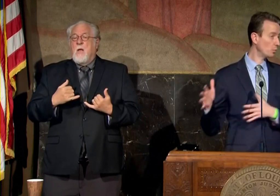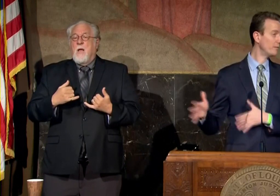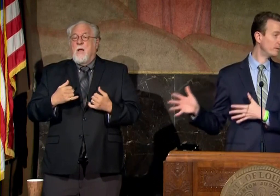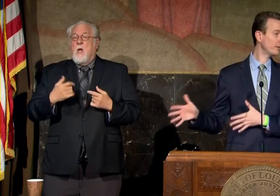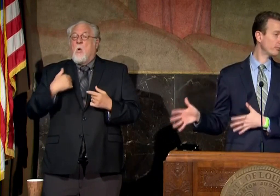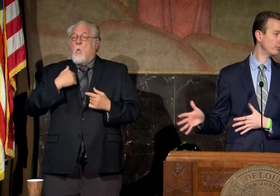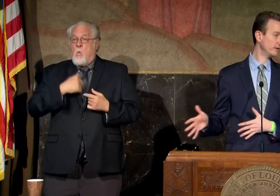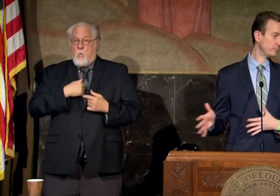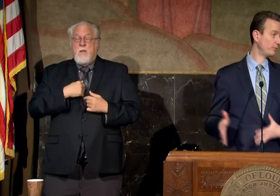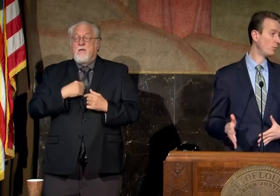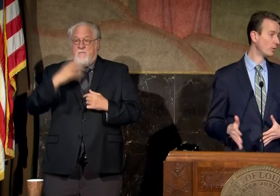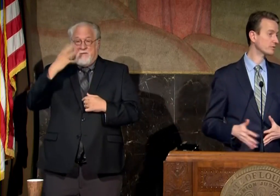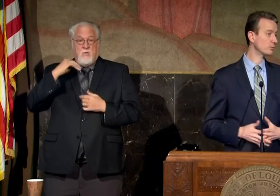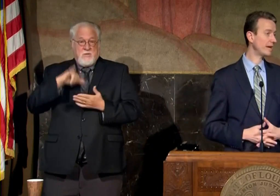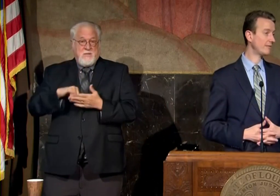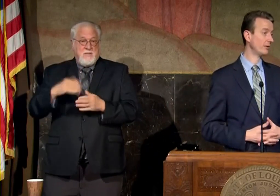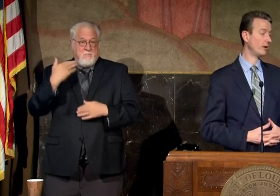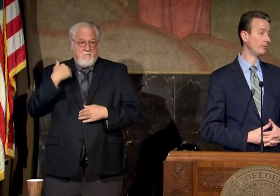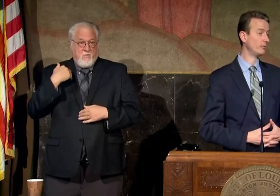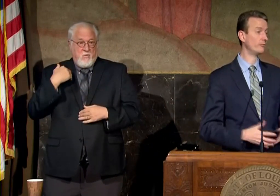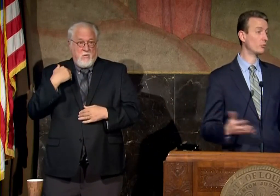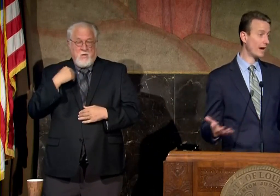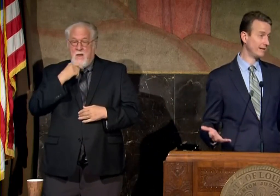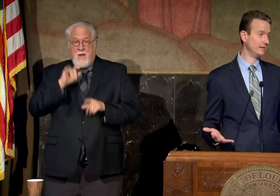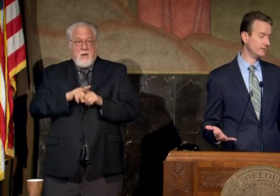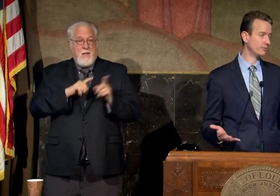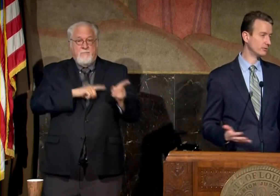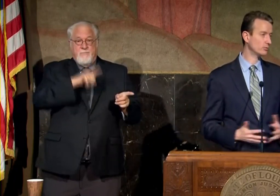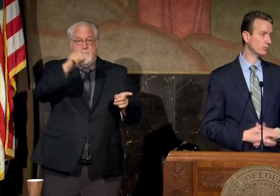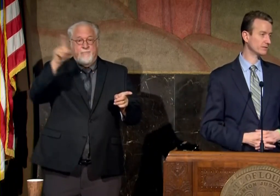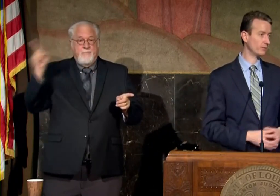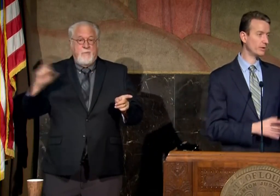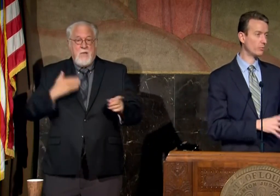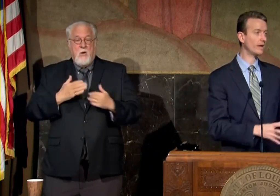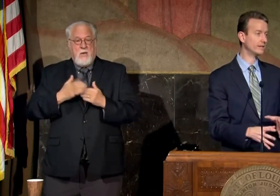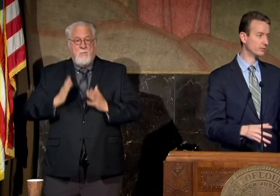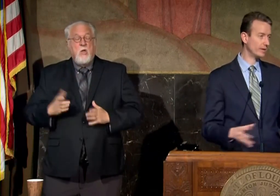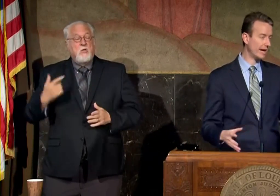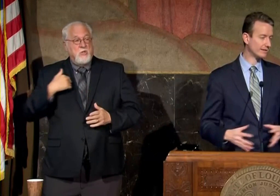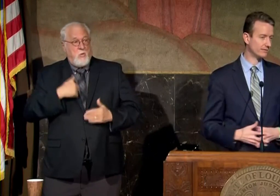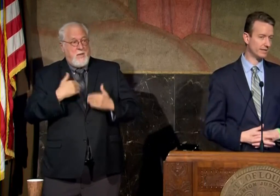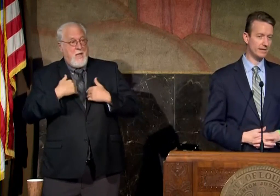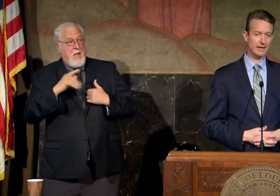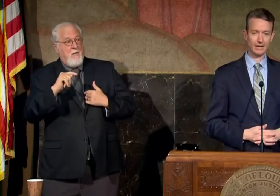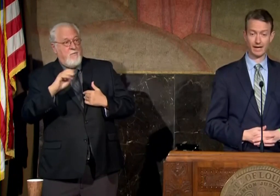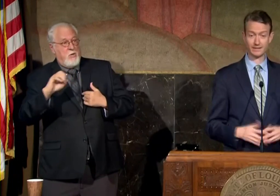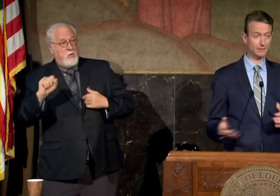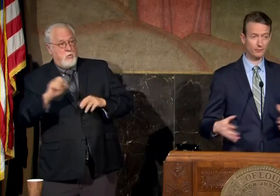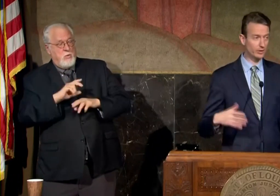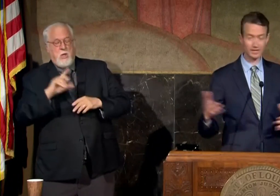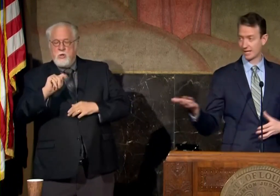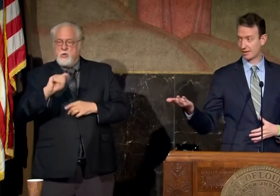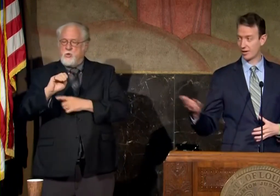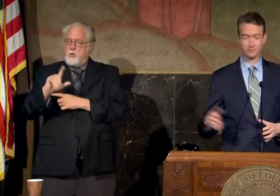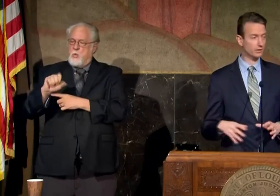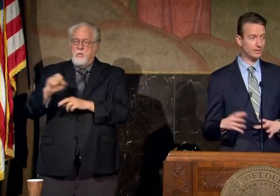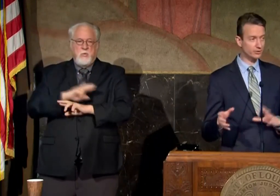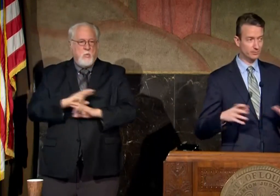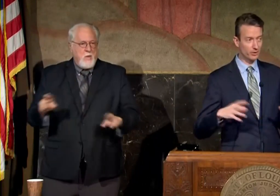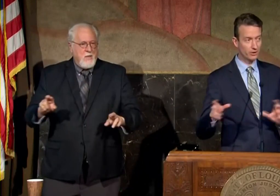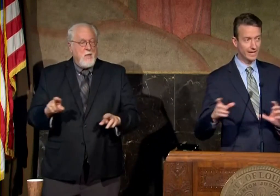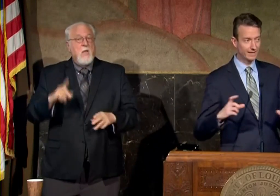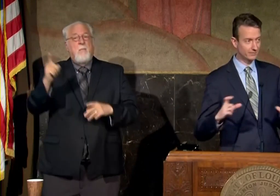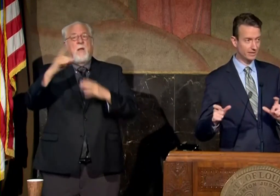we've been through this before so we have a a variety of different tools that we are ready to reactivate and some of which again hospital